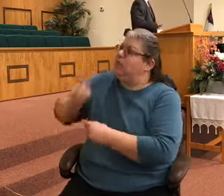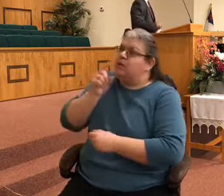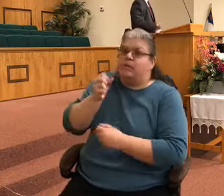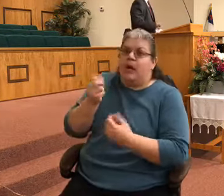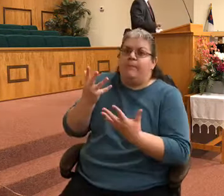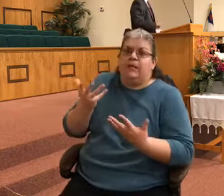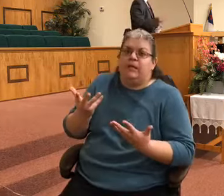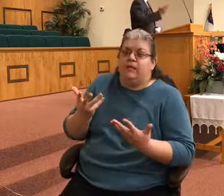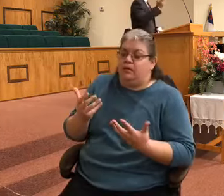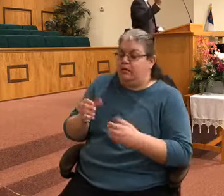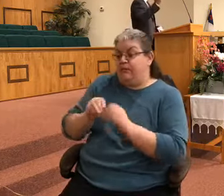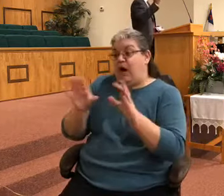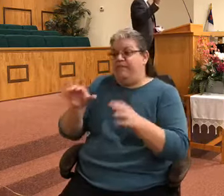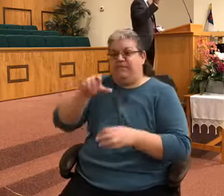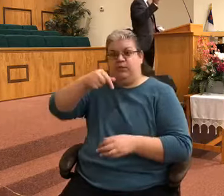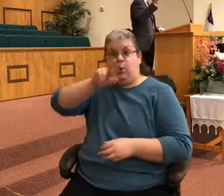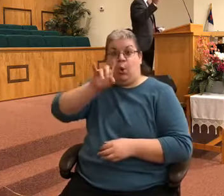quiver full of him. had more than three, did he not?